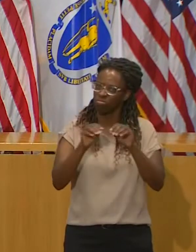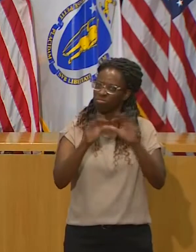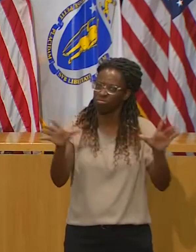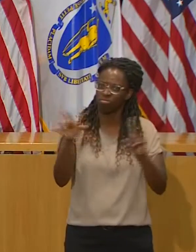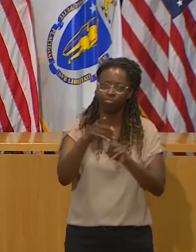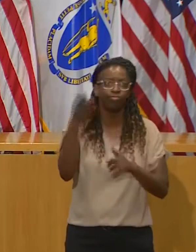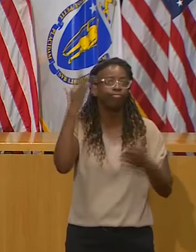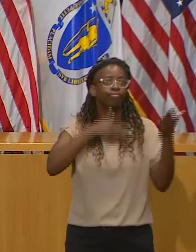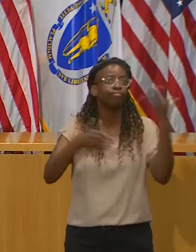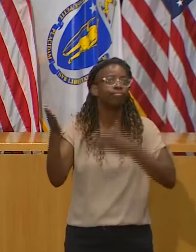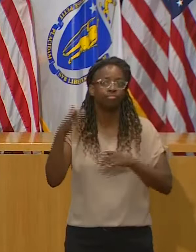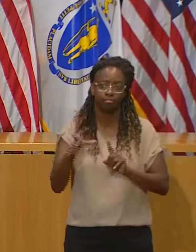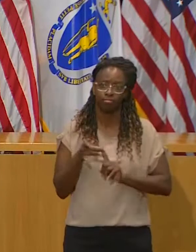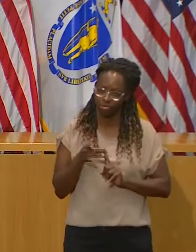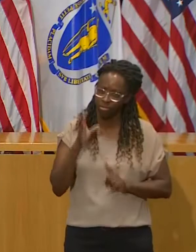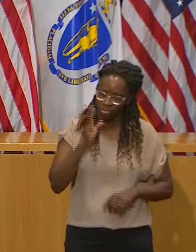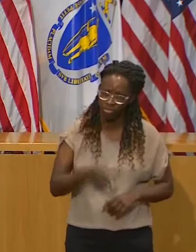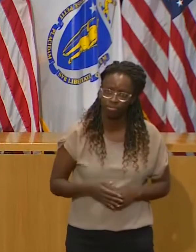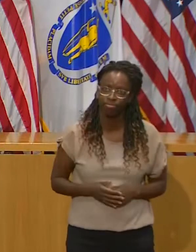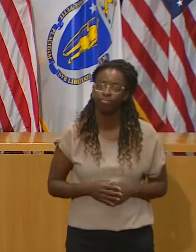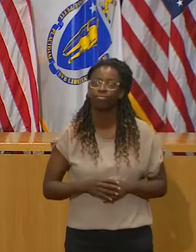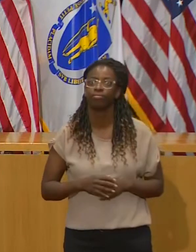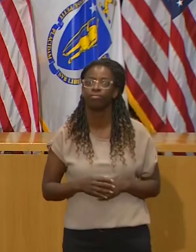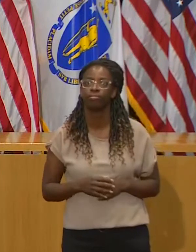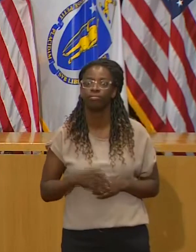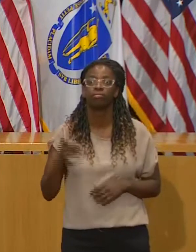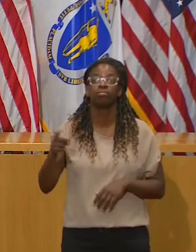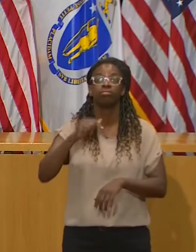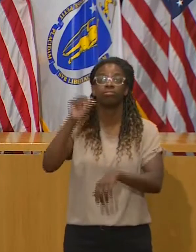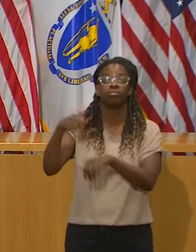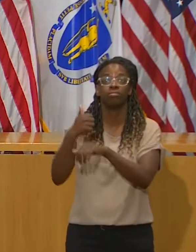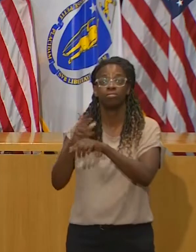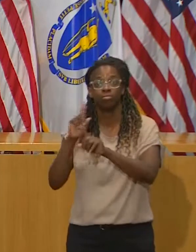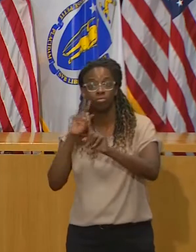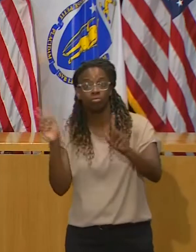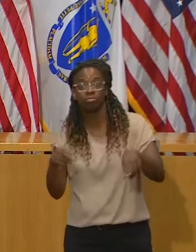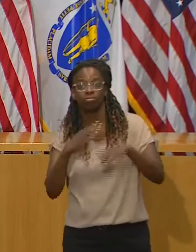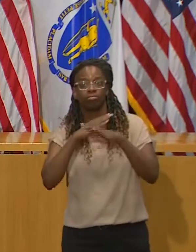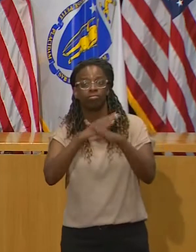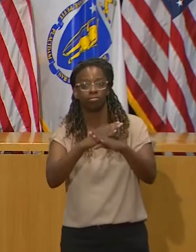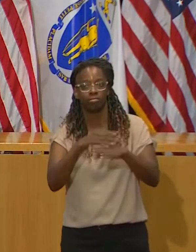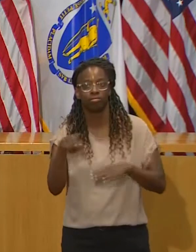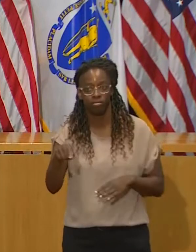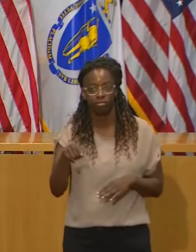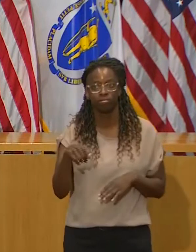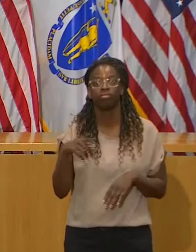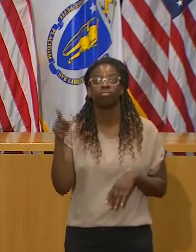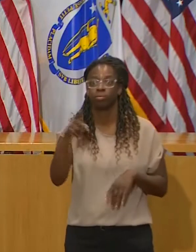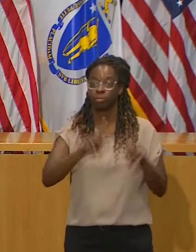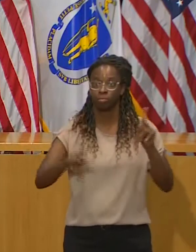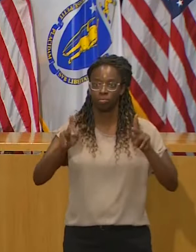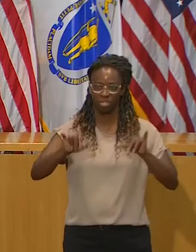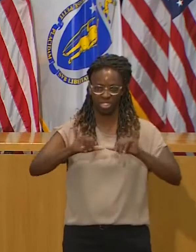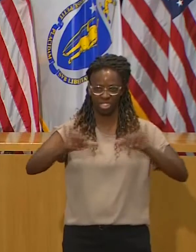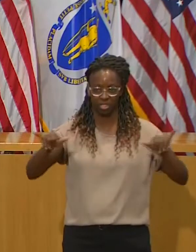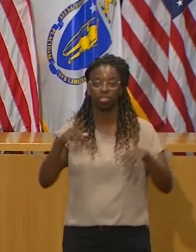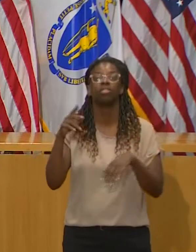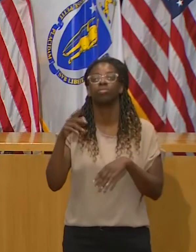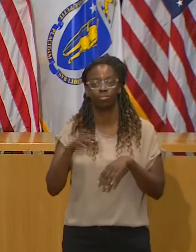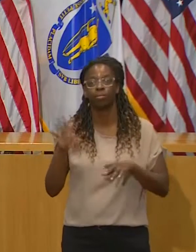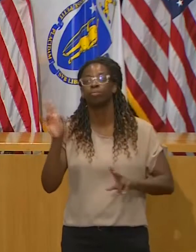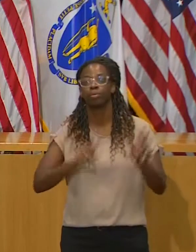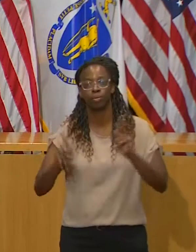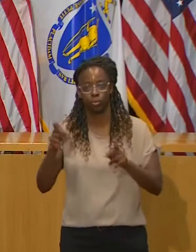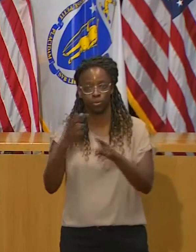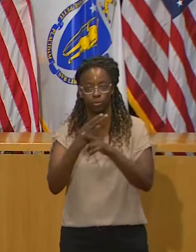first states in the country to put an order in place to require people to wear masks in public if they couldn't socially